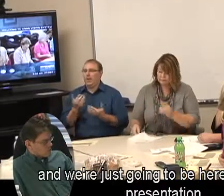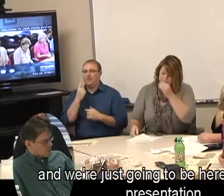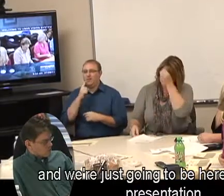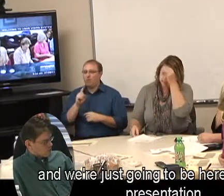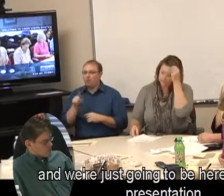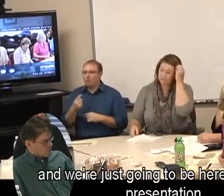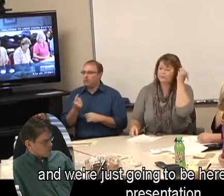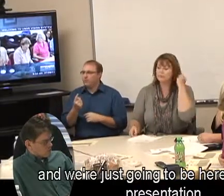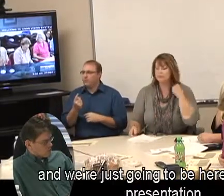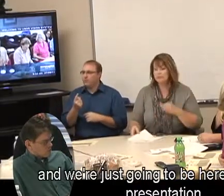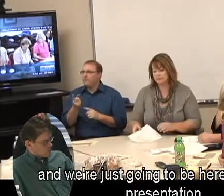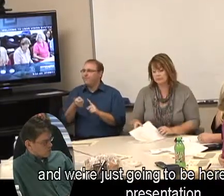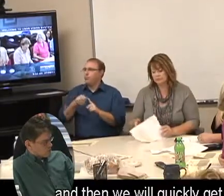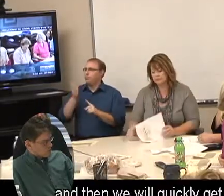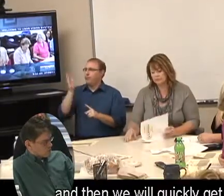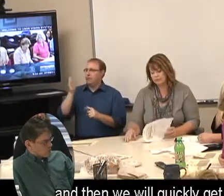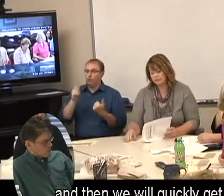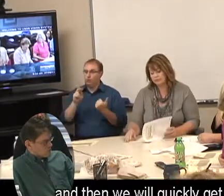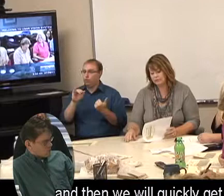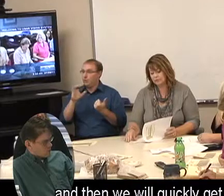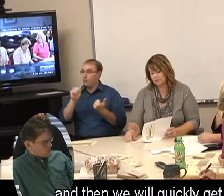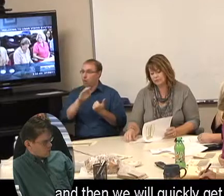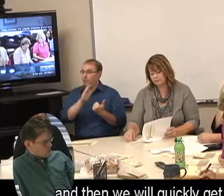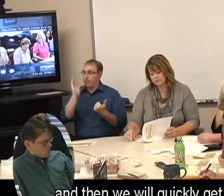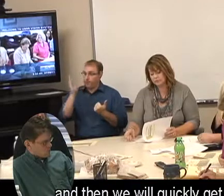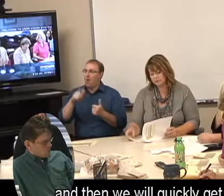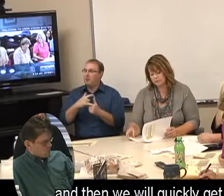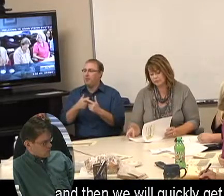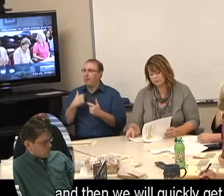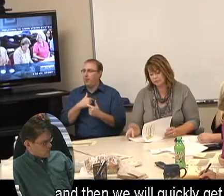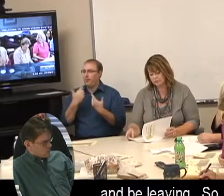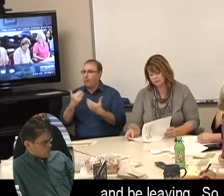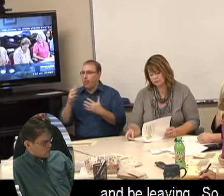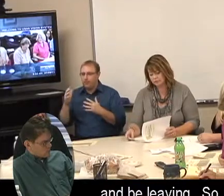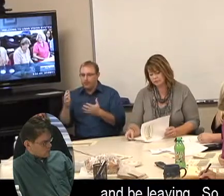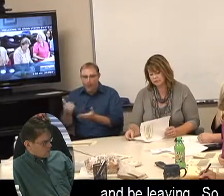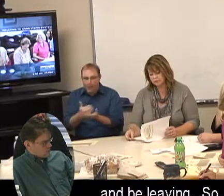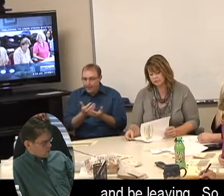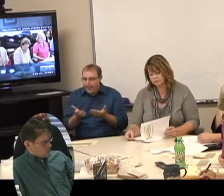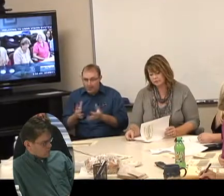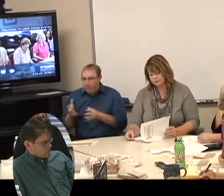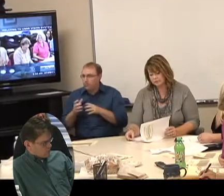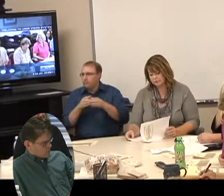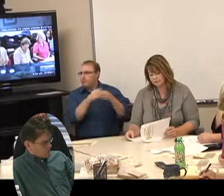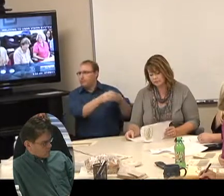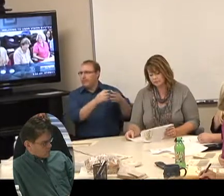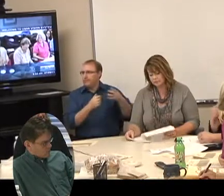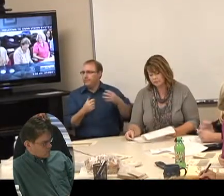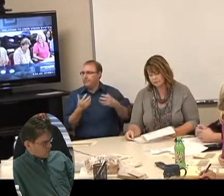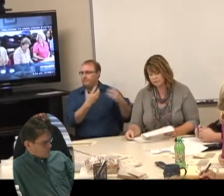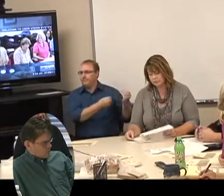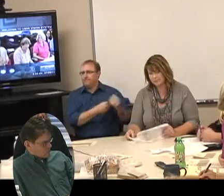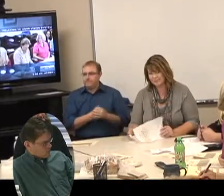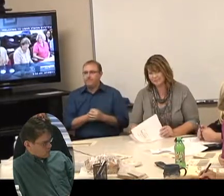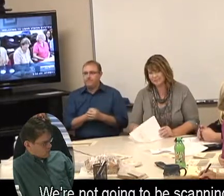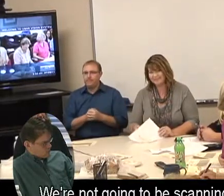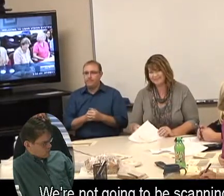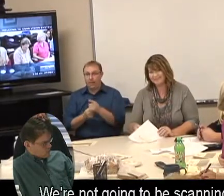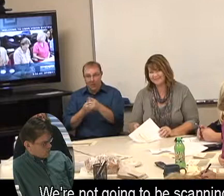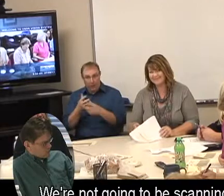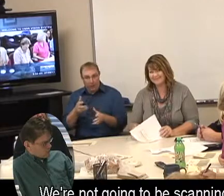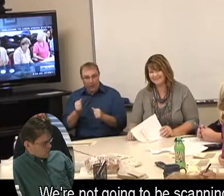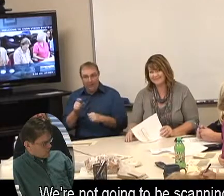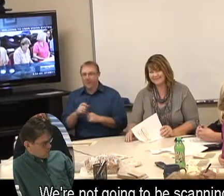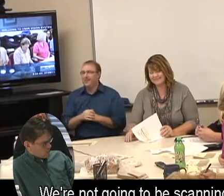presentation, for Tricia's presentation, and then we will quickly get our stuff and be leaving for the duration. We have some